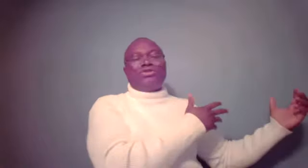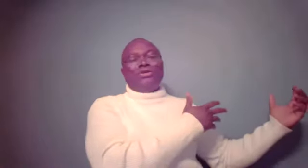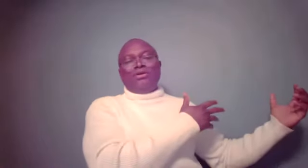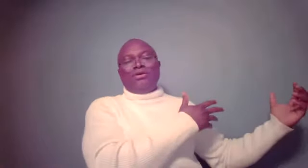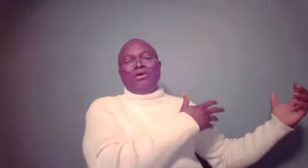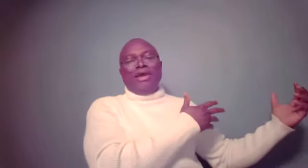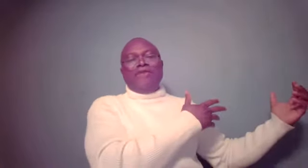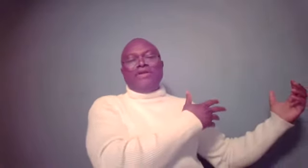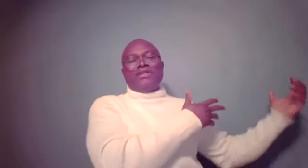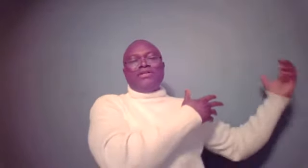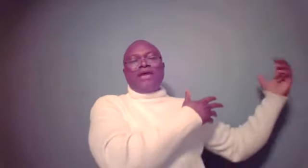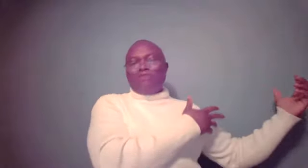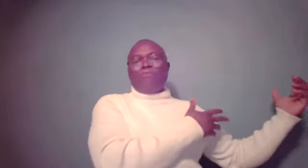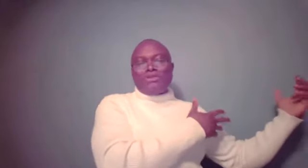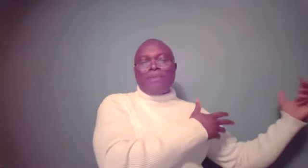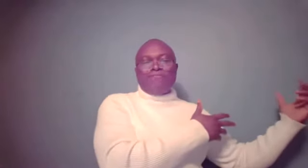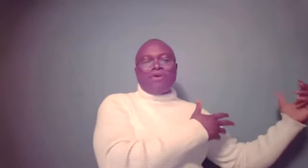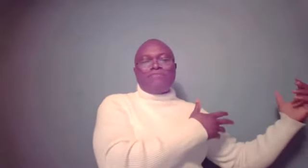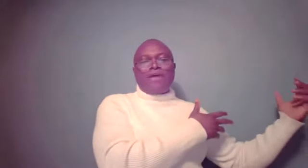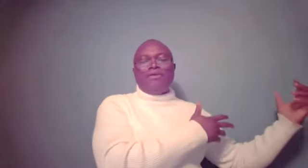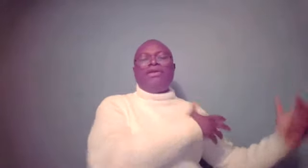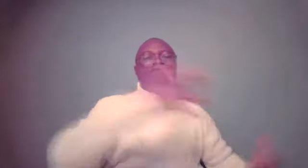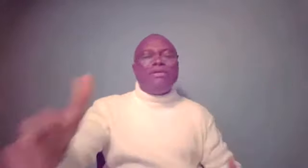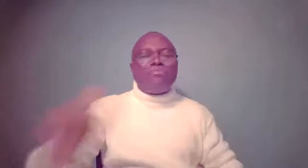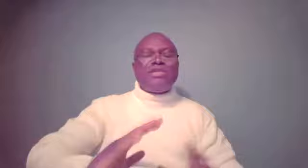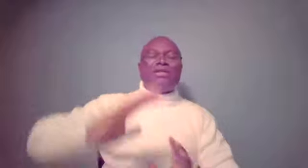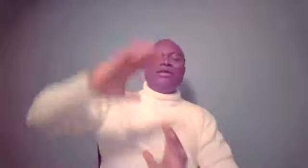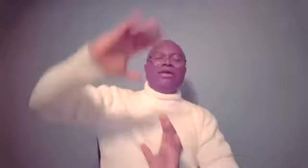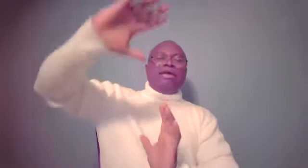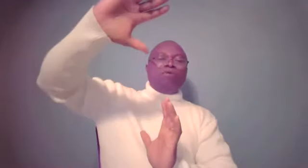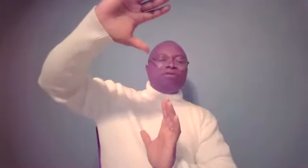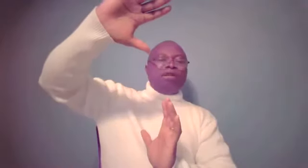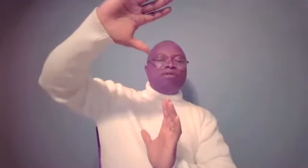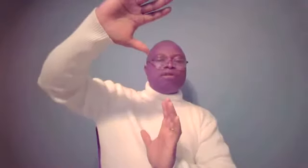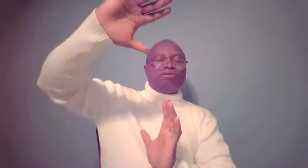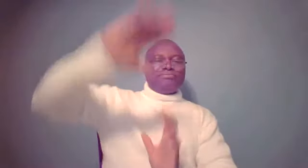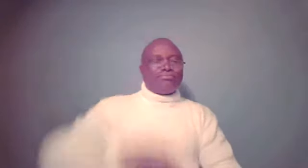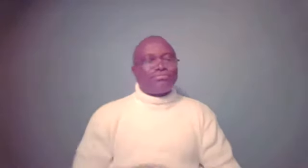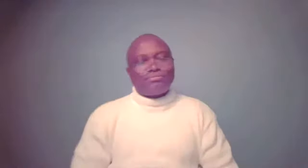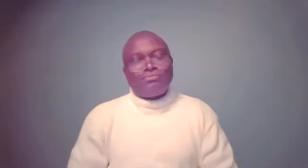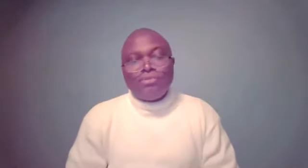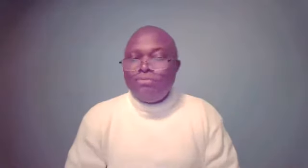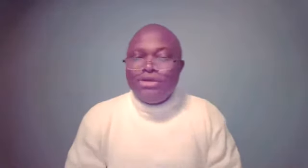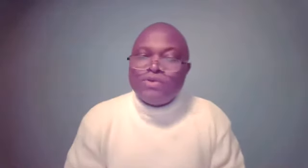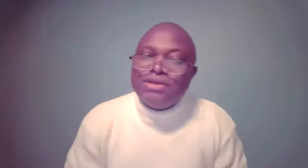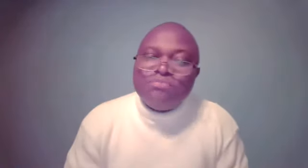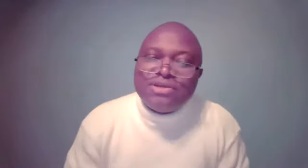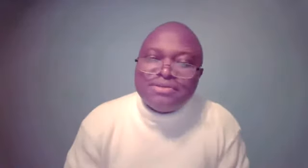elevated in the house of Potiphar, even in prison, he was elevated. He was still in prison